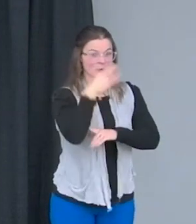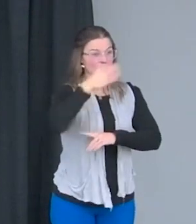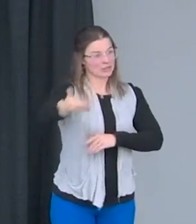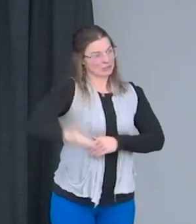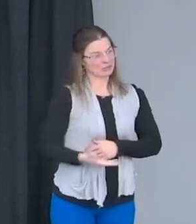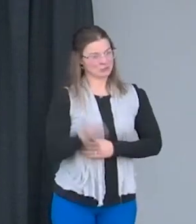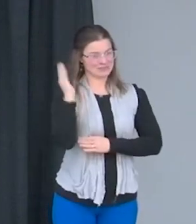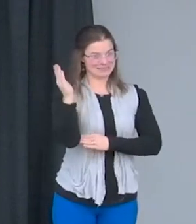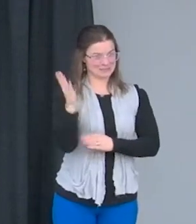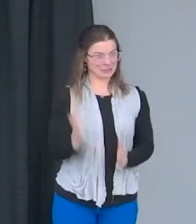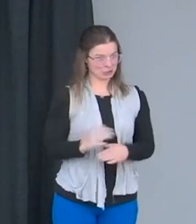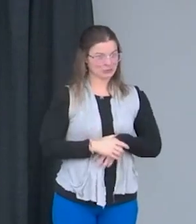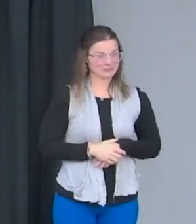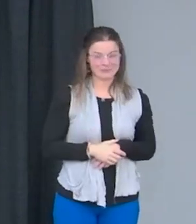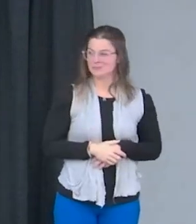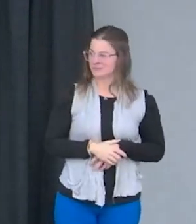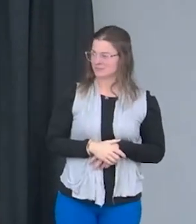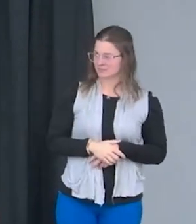speaker today.